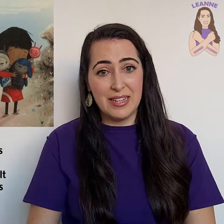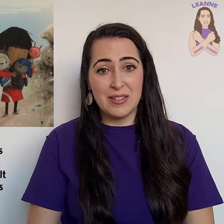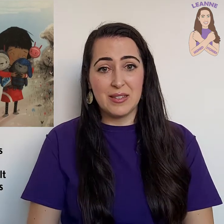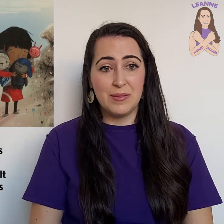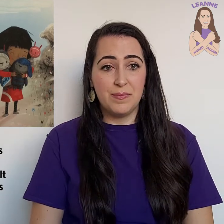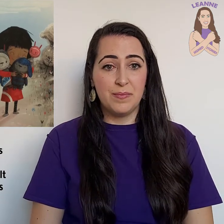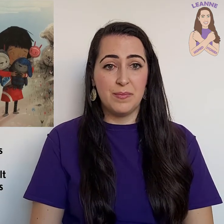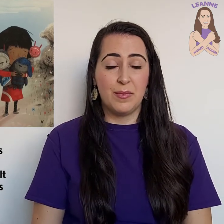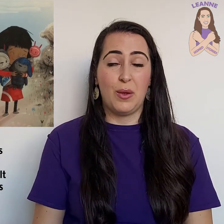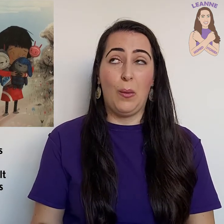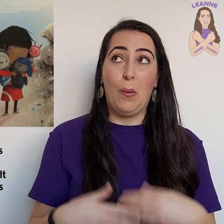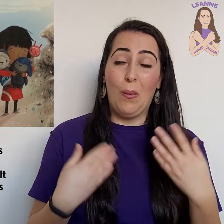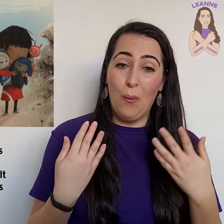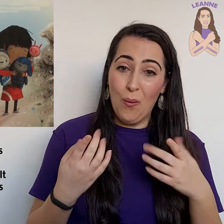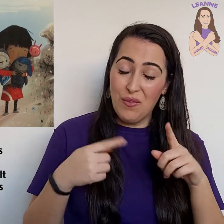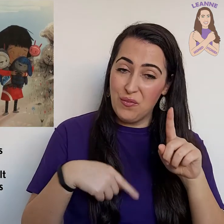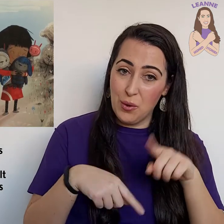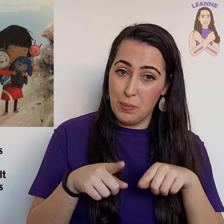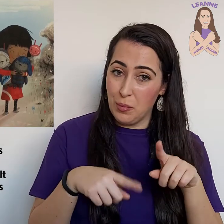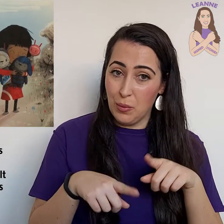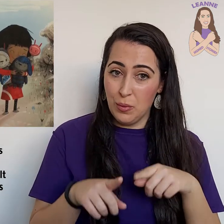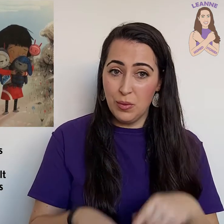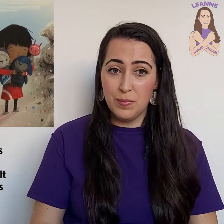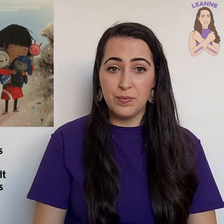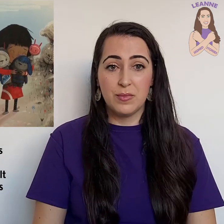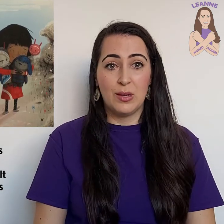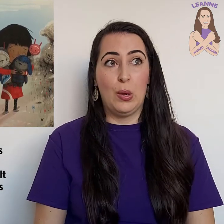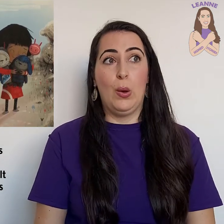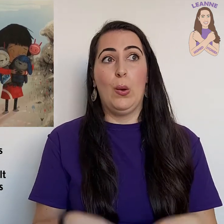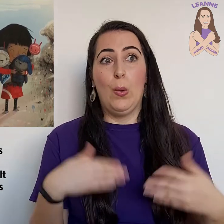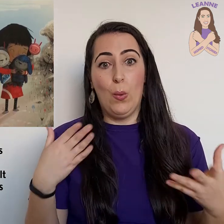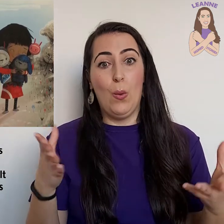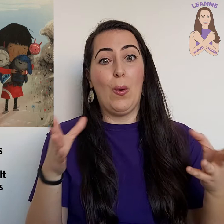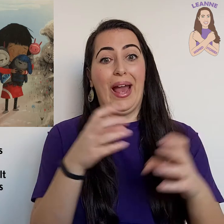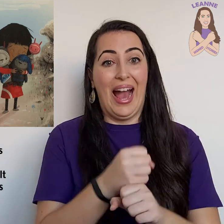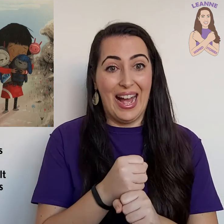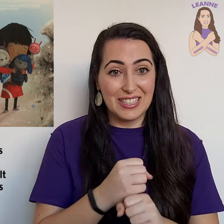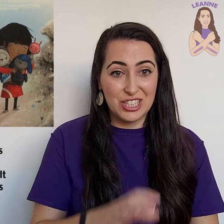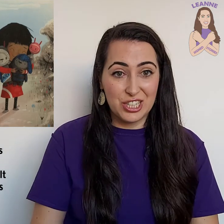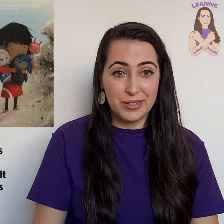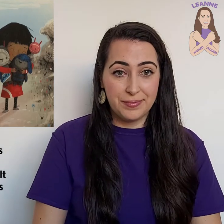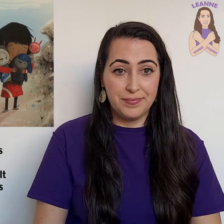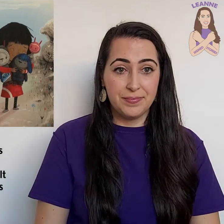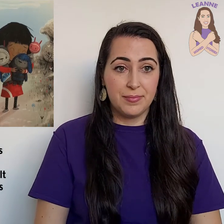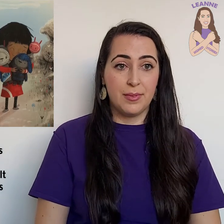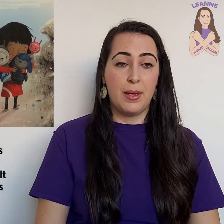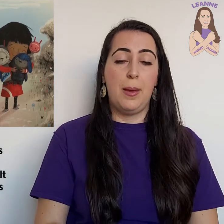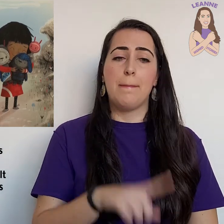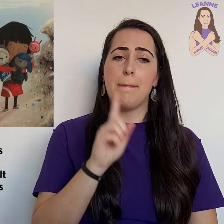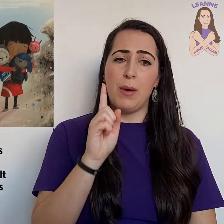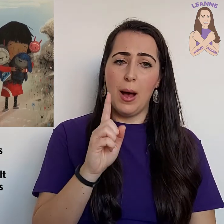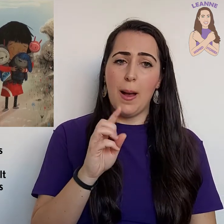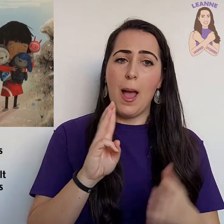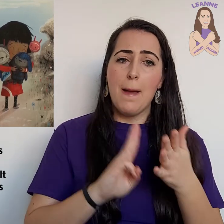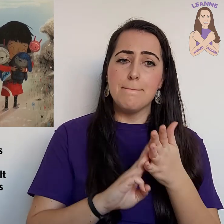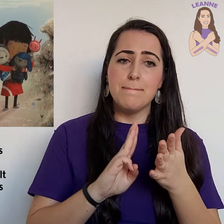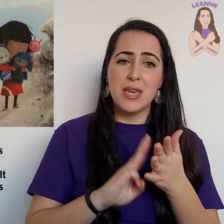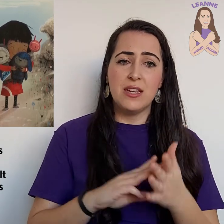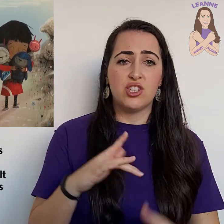or football or catch. But Misha